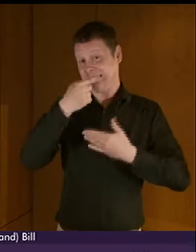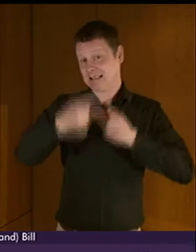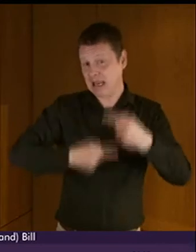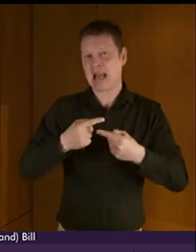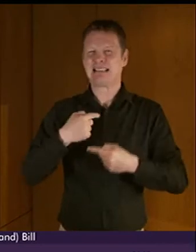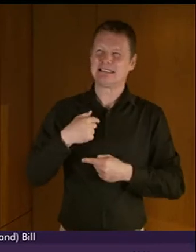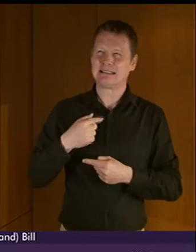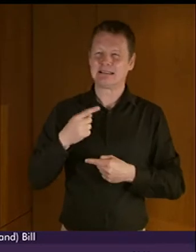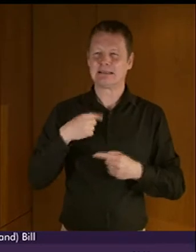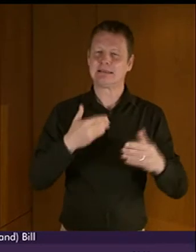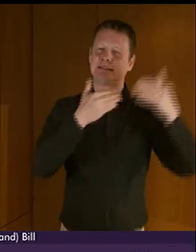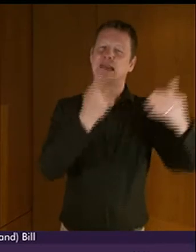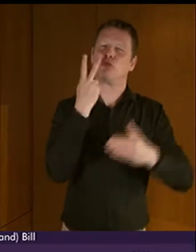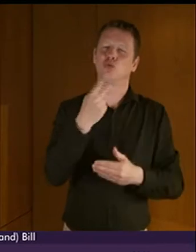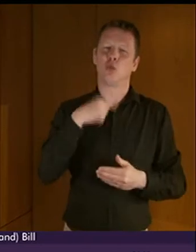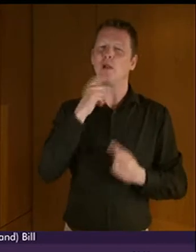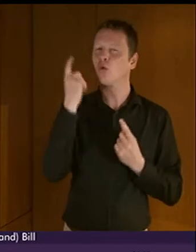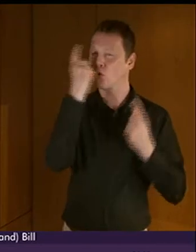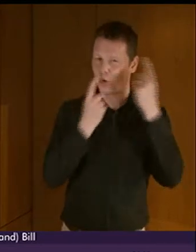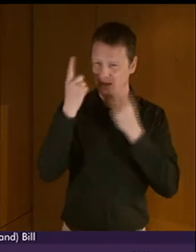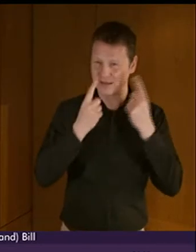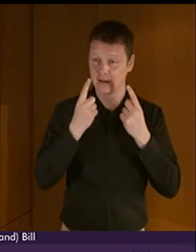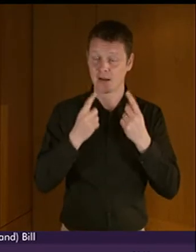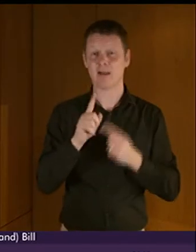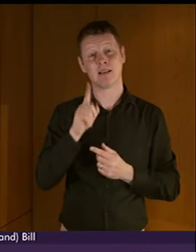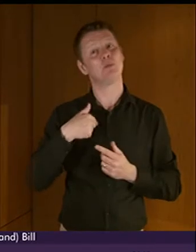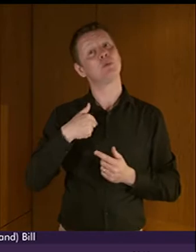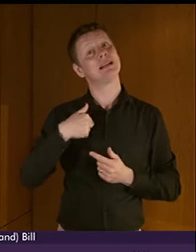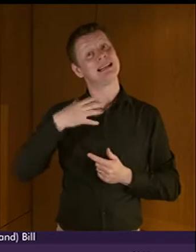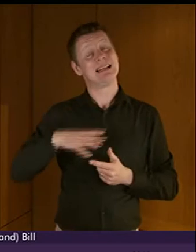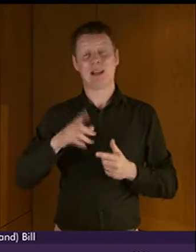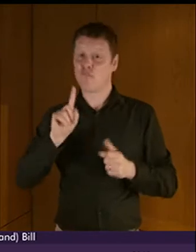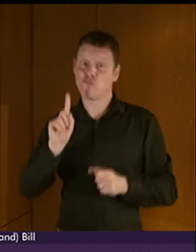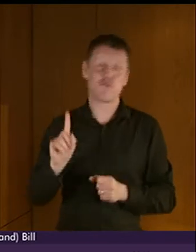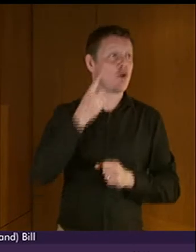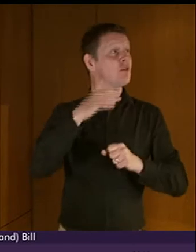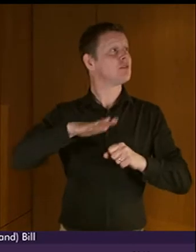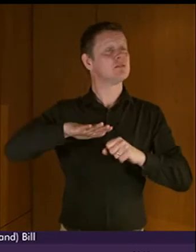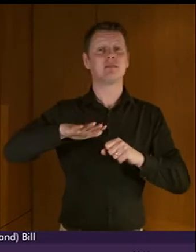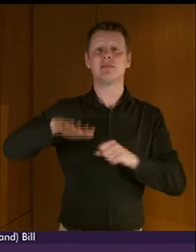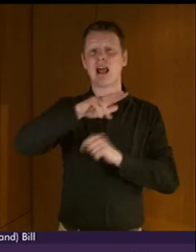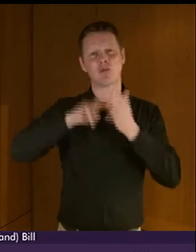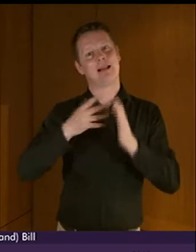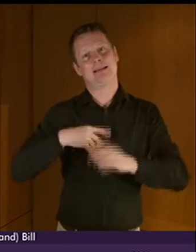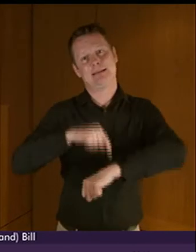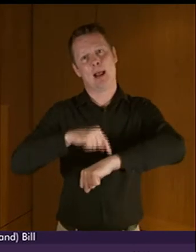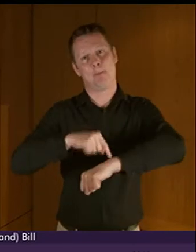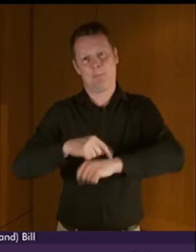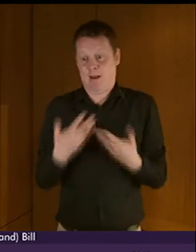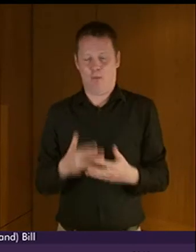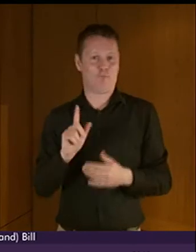However, we accept there would be benefits in allowing a longer lead-in time for the publication of the first national plan that is provided for in the Bill.